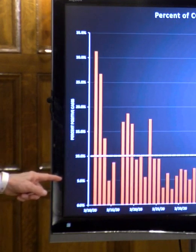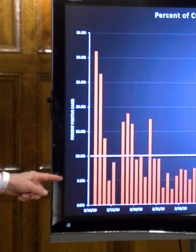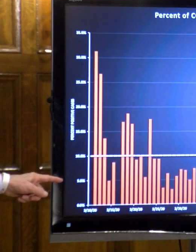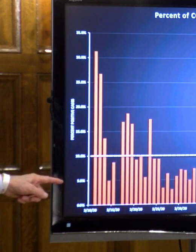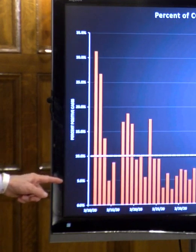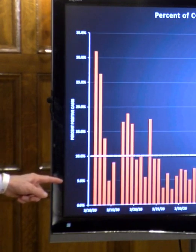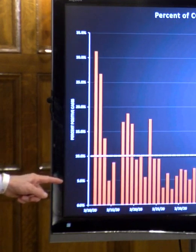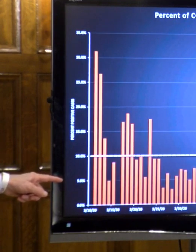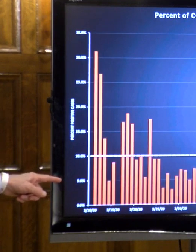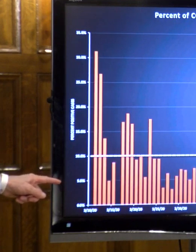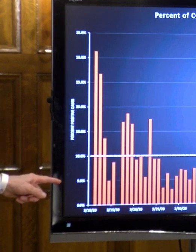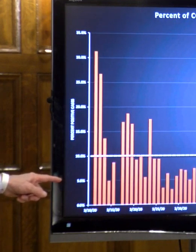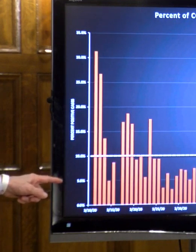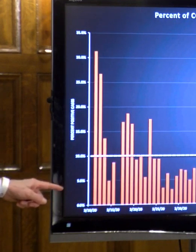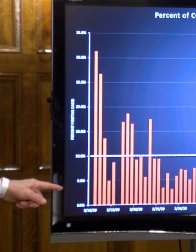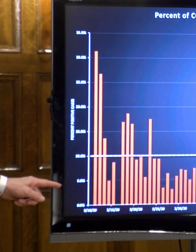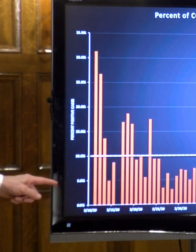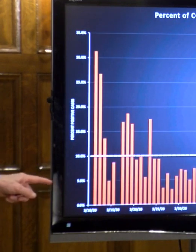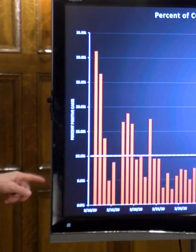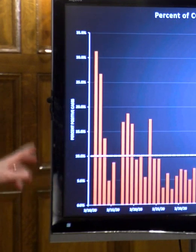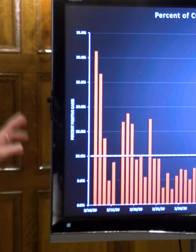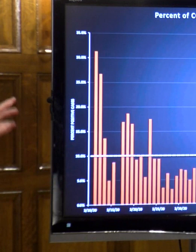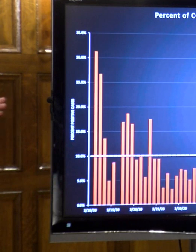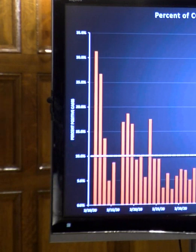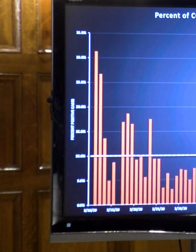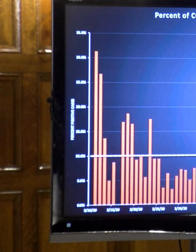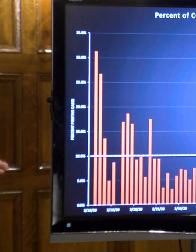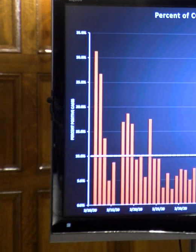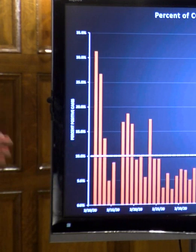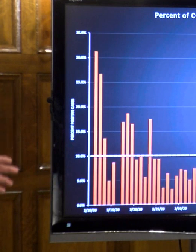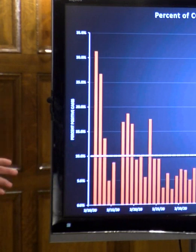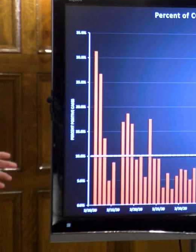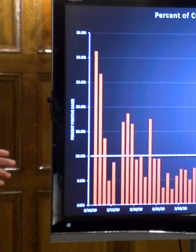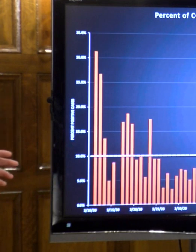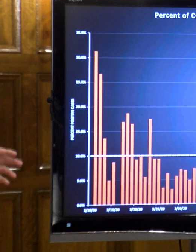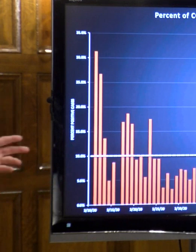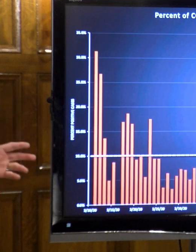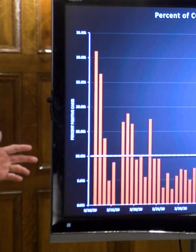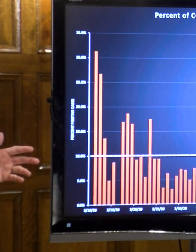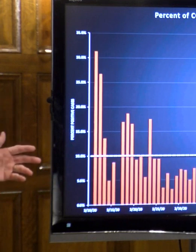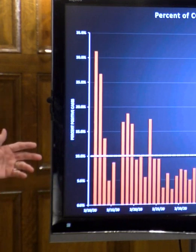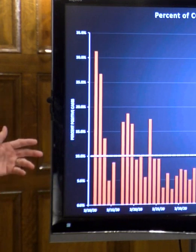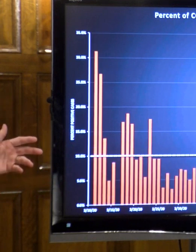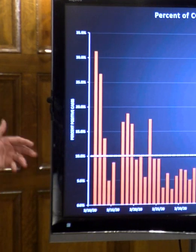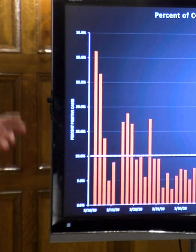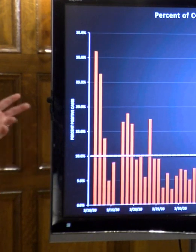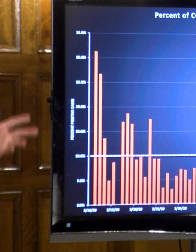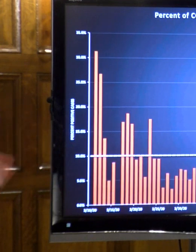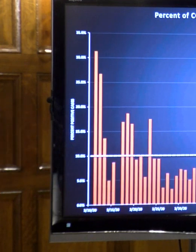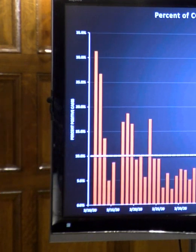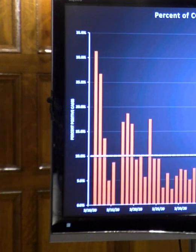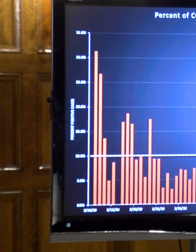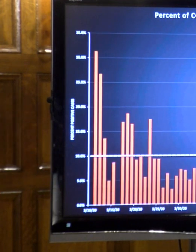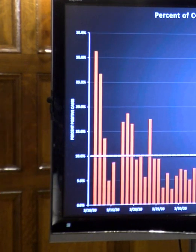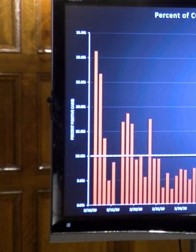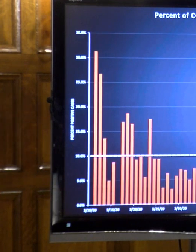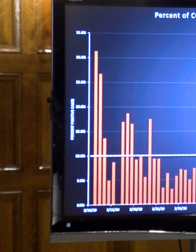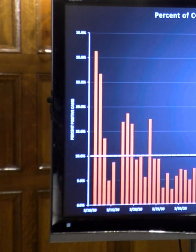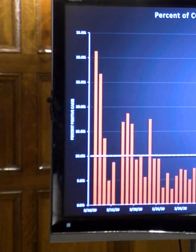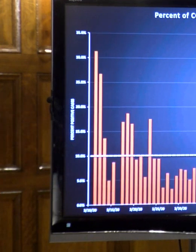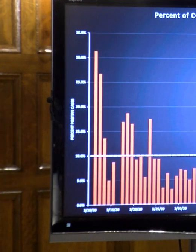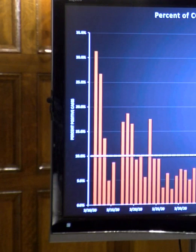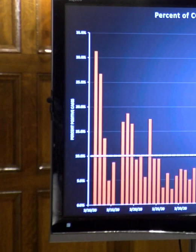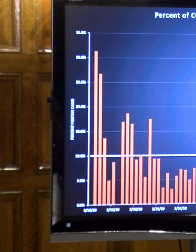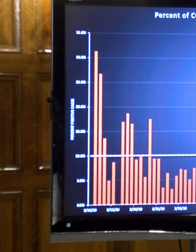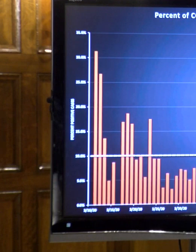number of cases, our positivity rate was below five percent. Those are encouraging numbers, uh, as well as the number of tests that